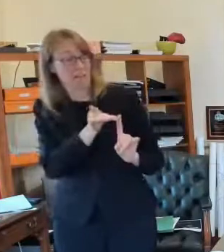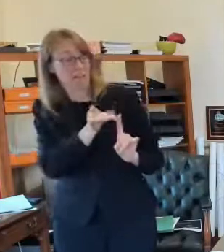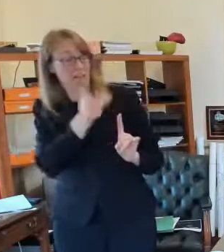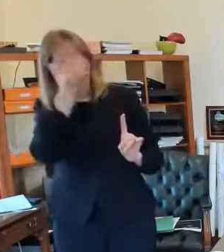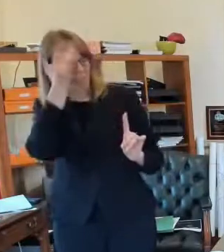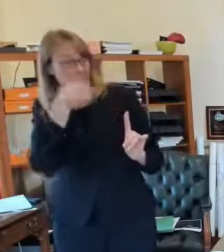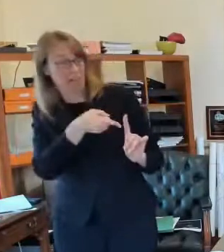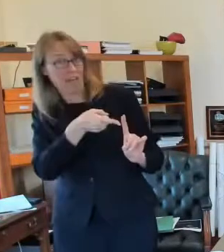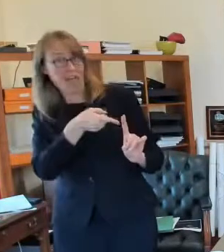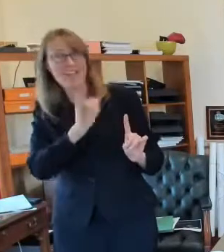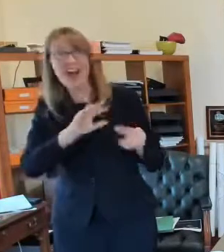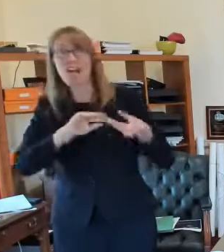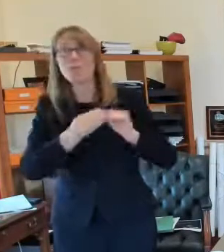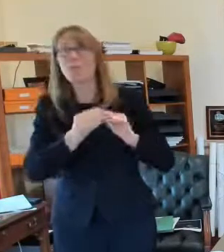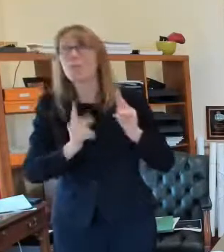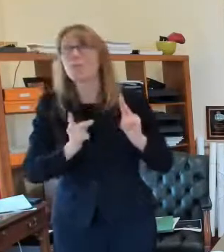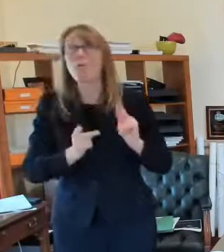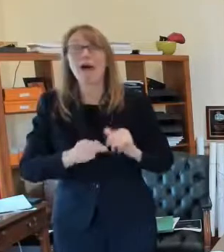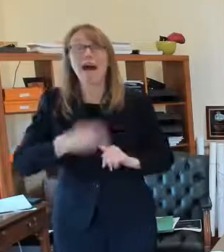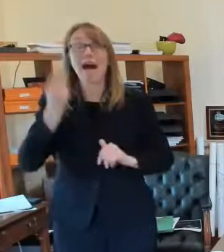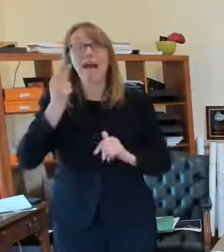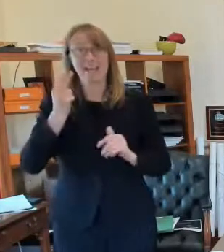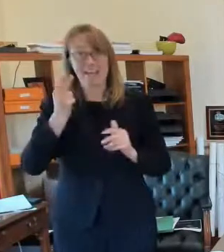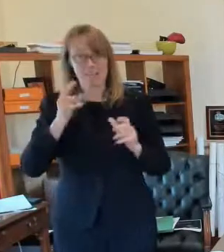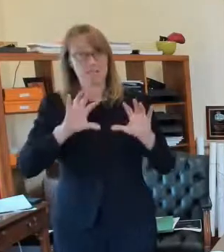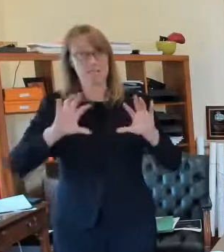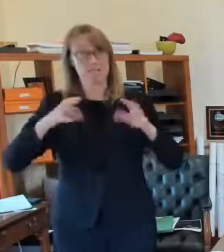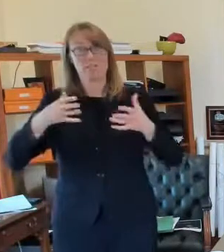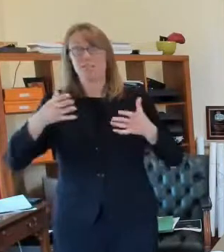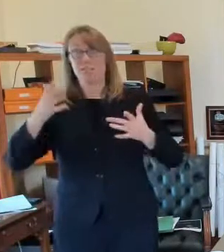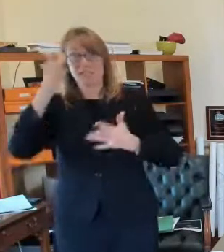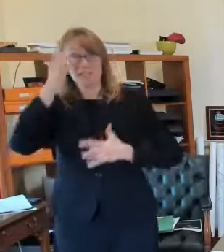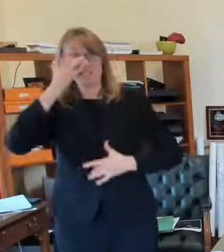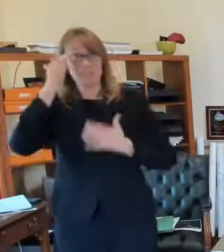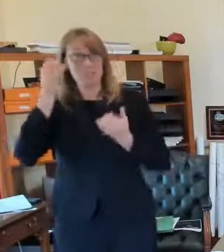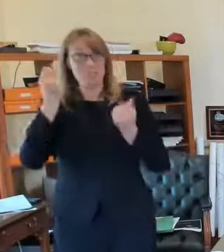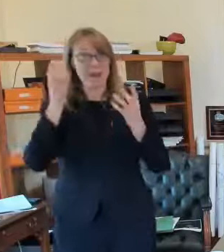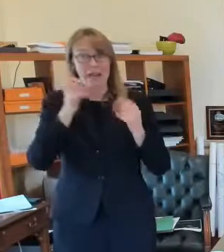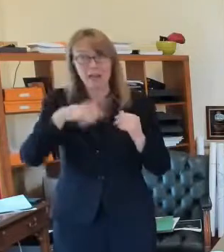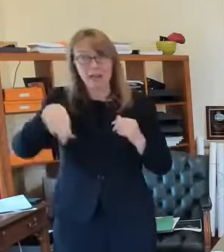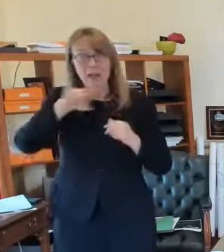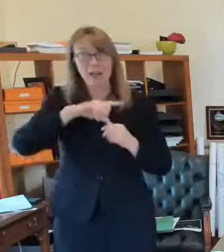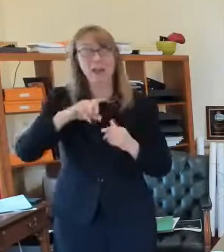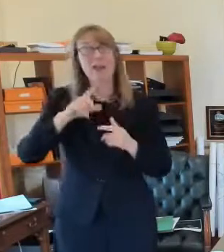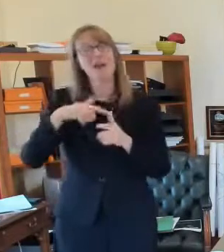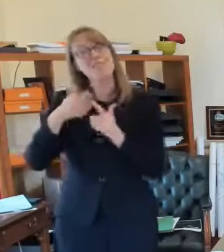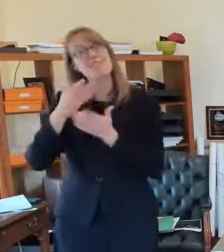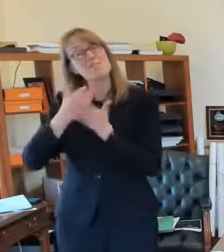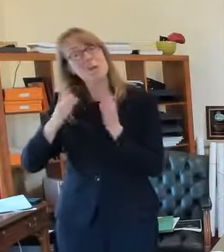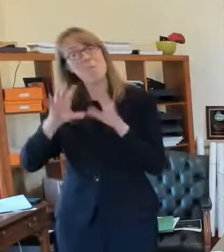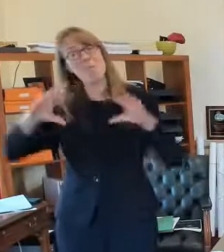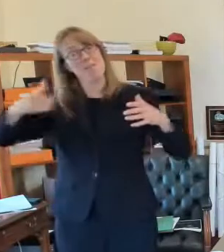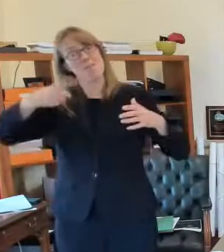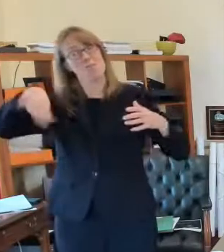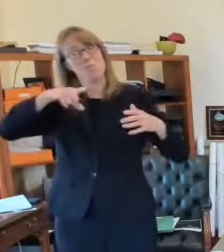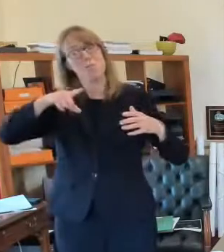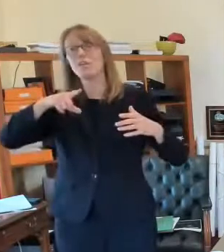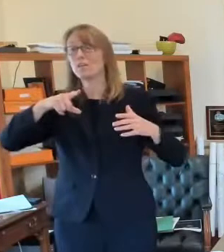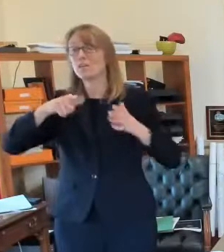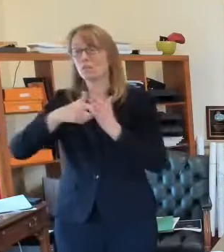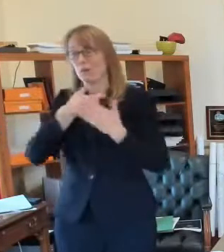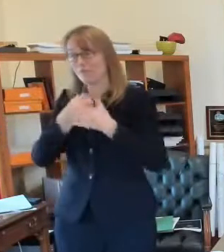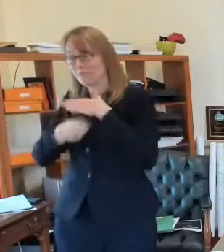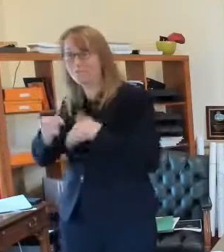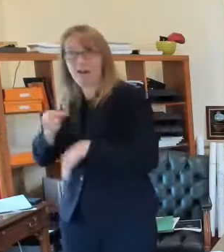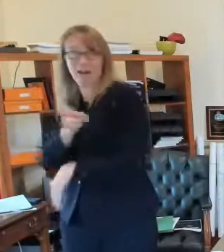you know a portion of those folks get sick enough that they go into the hospital and sadly a portion of those folks don't come out of the hospital